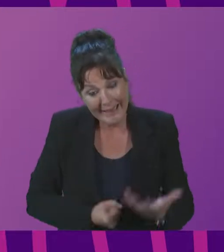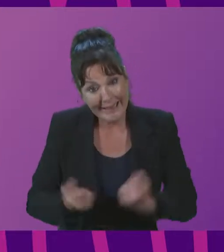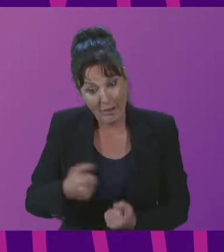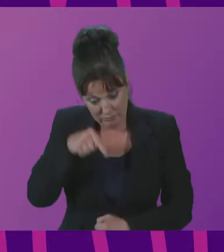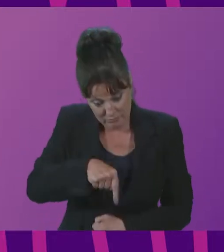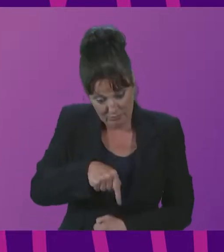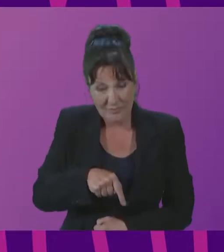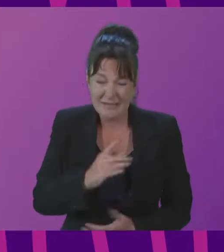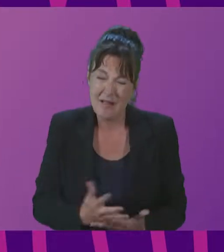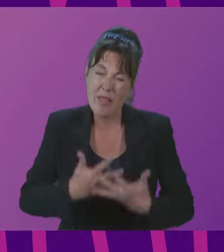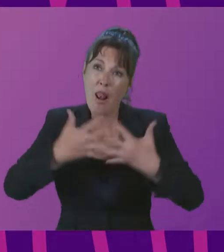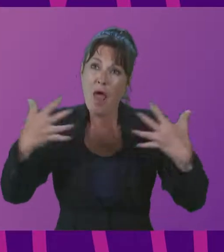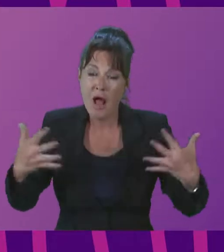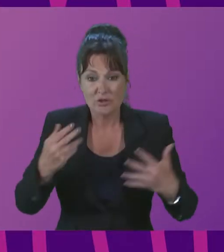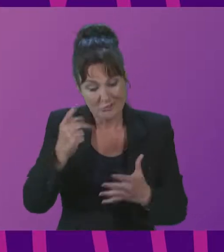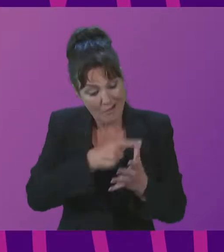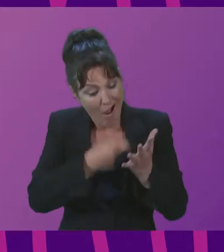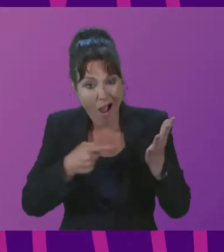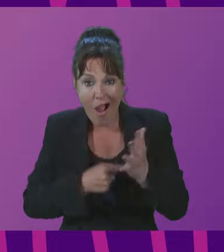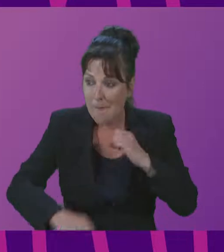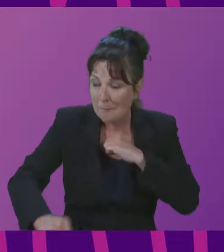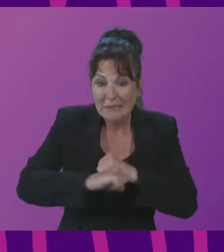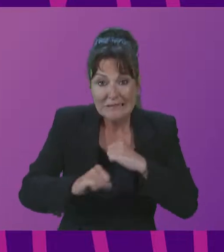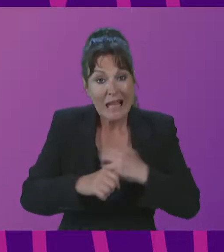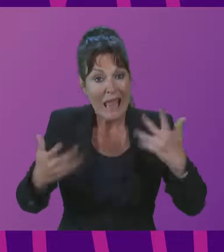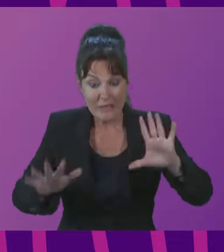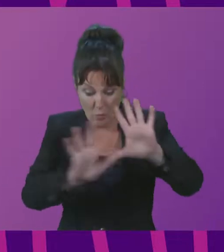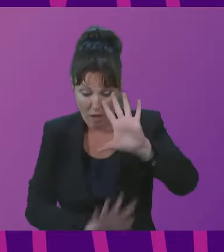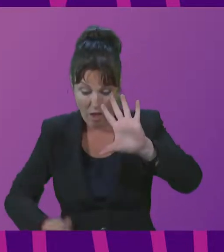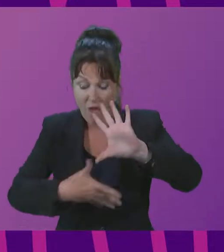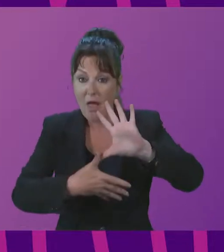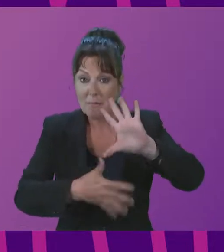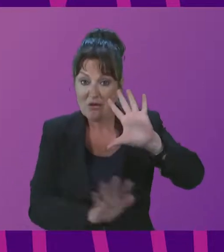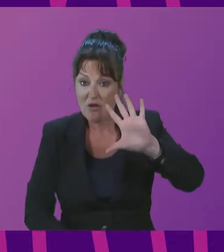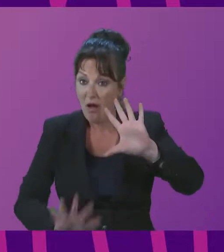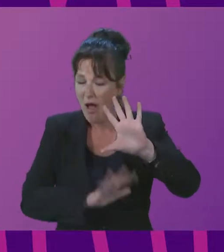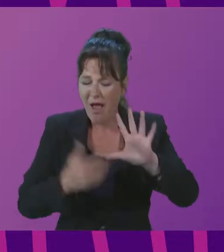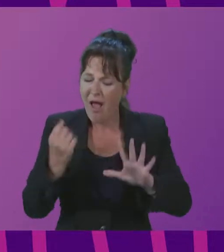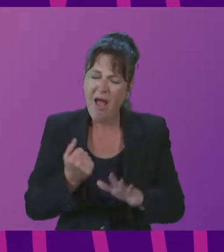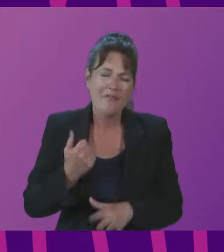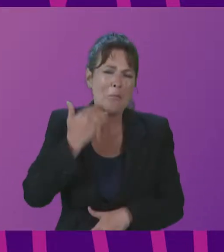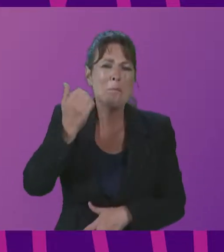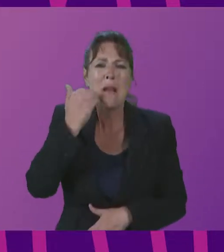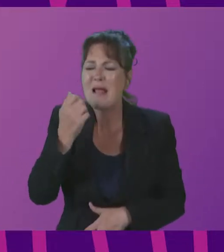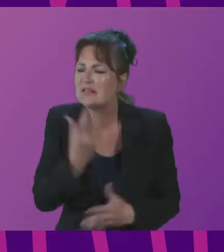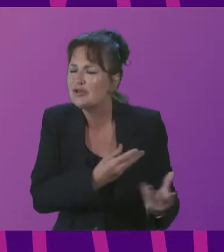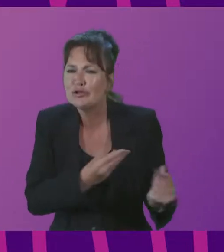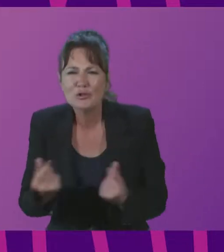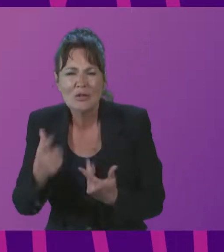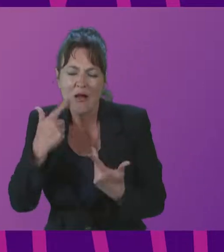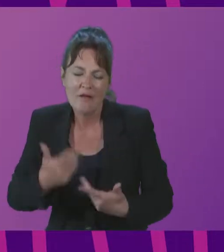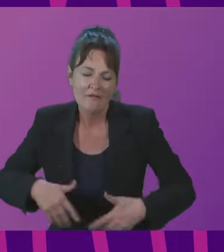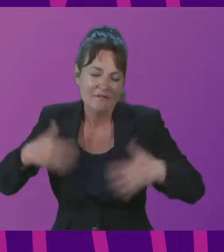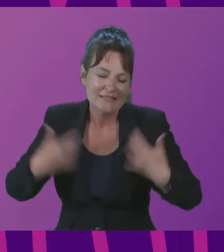the largest art, media, and entertainment market in Latin America with lots of assets and opportunities. We have fantastic